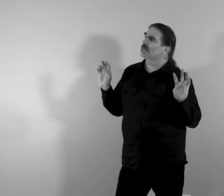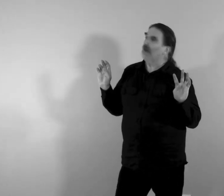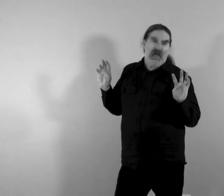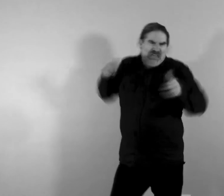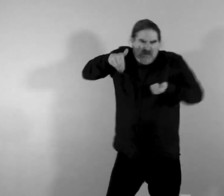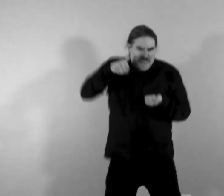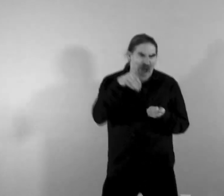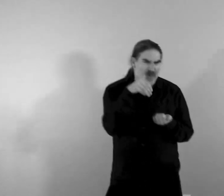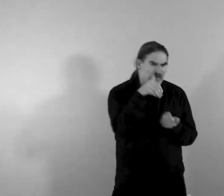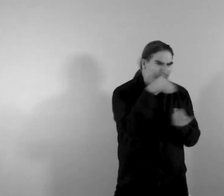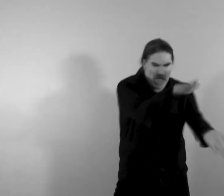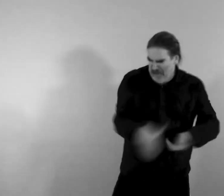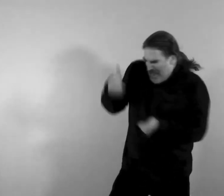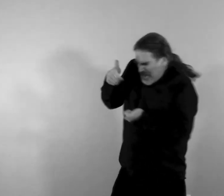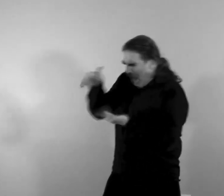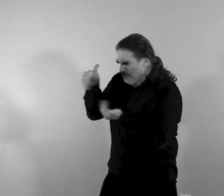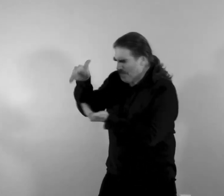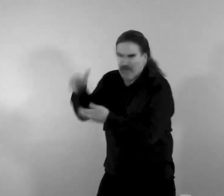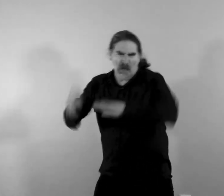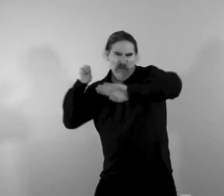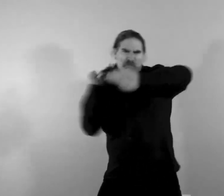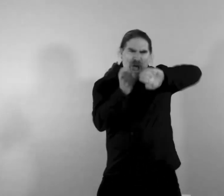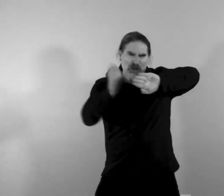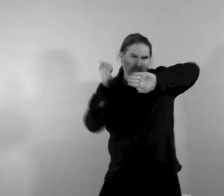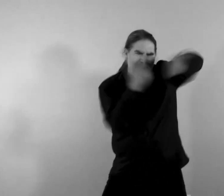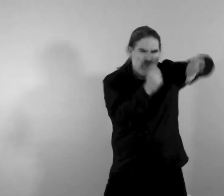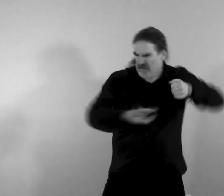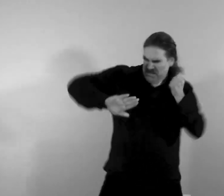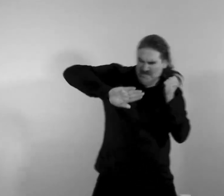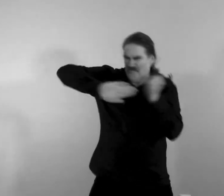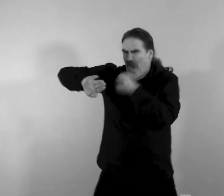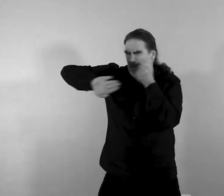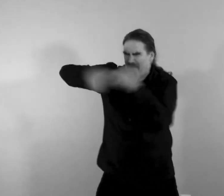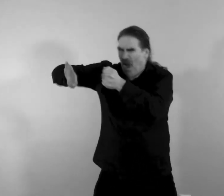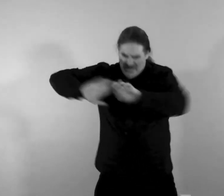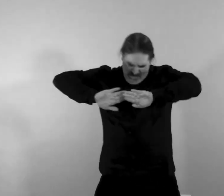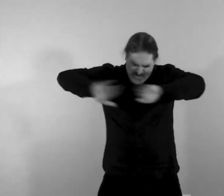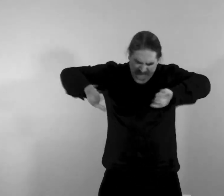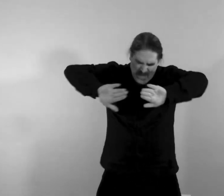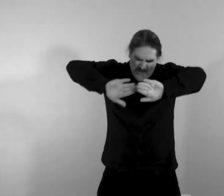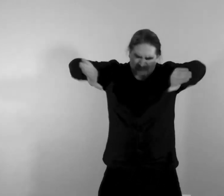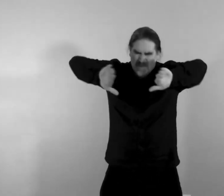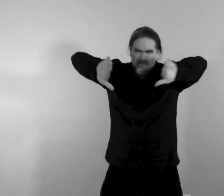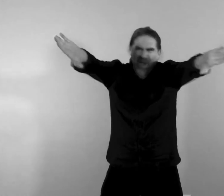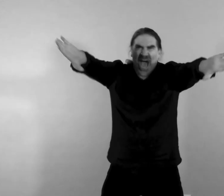attack the crowd attack beating them back beating them back beating the waves part